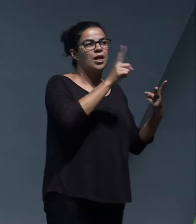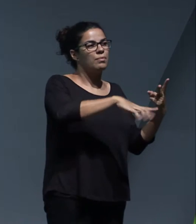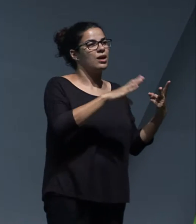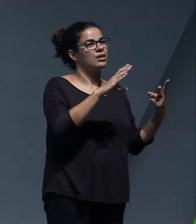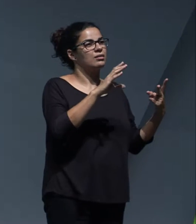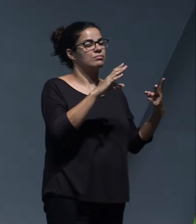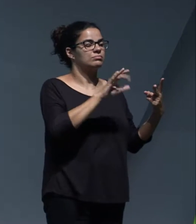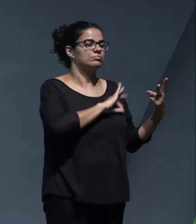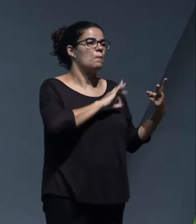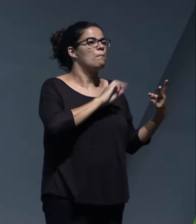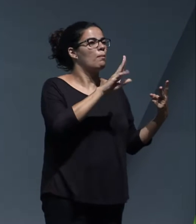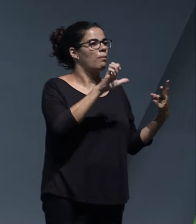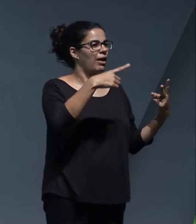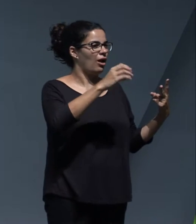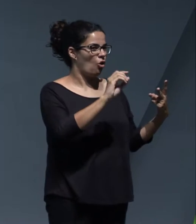Carlos Pego